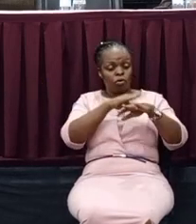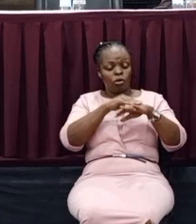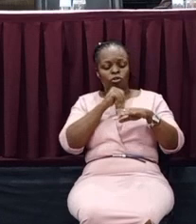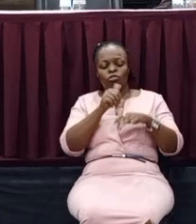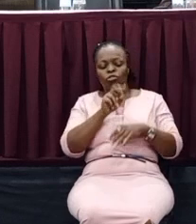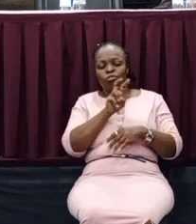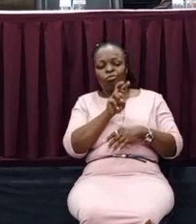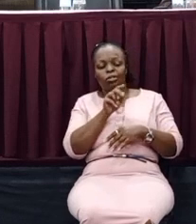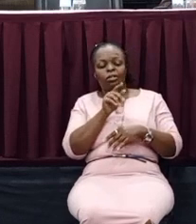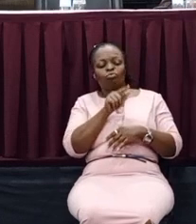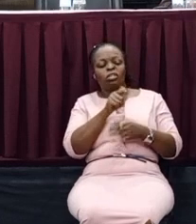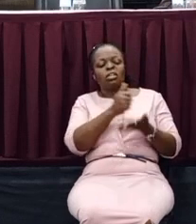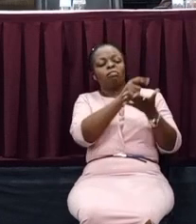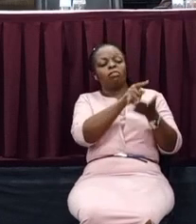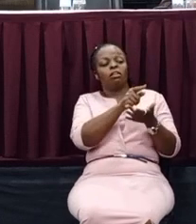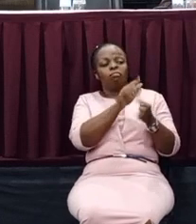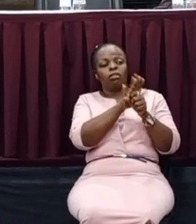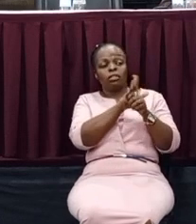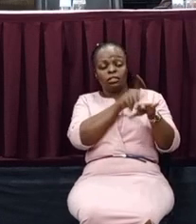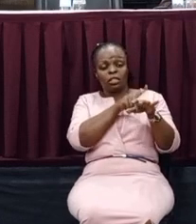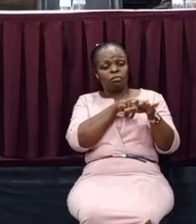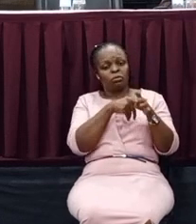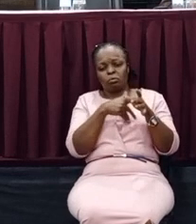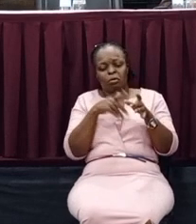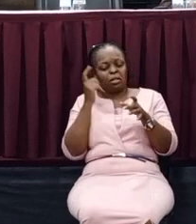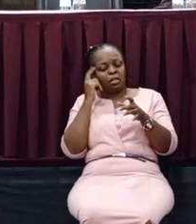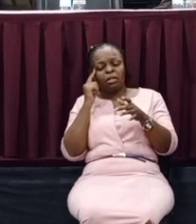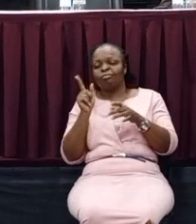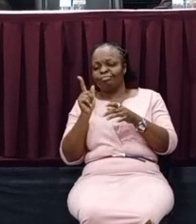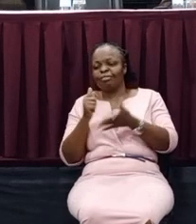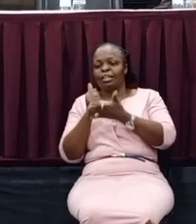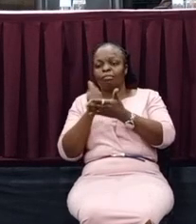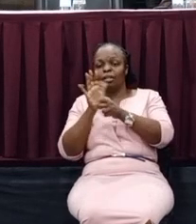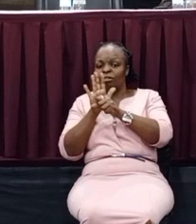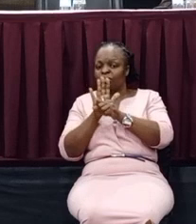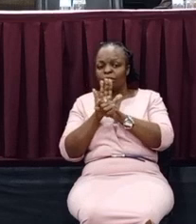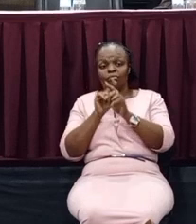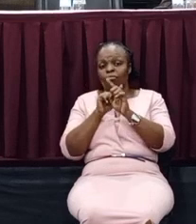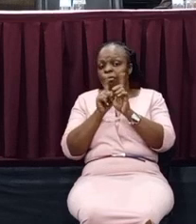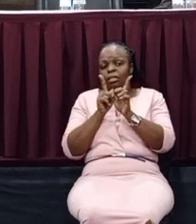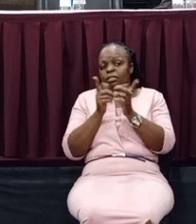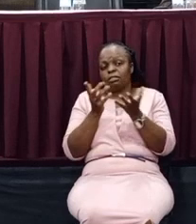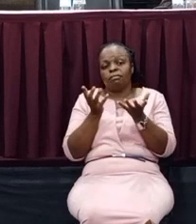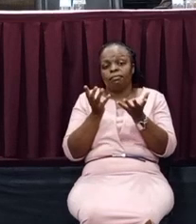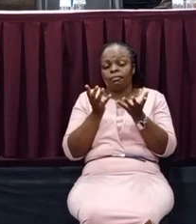them a favor. More often than not, sometimes we find some people who are thinking, we are actually favoring you to come in and trade with us. No,